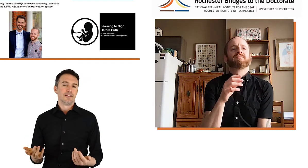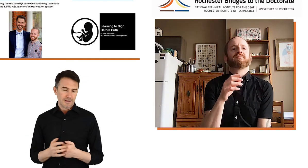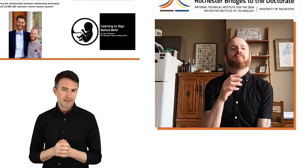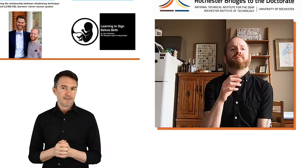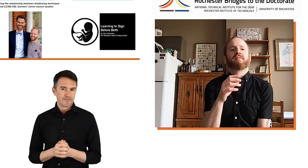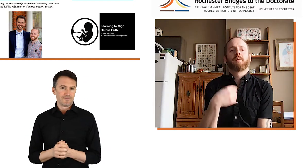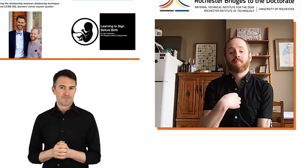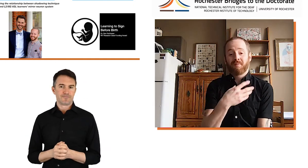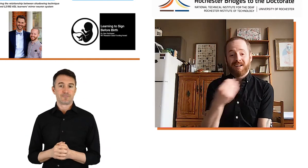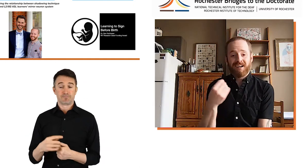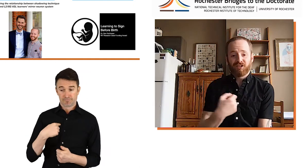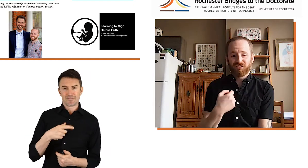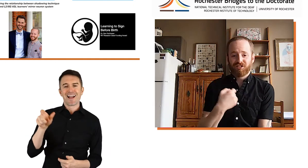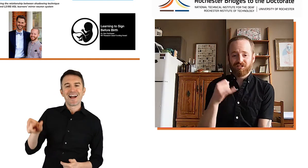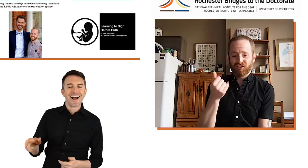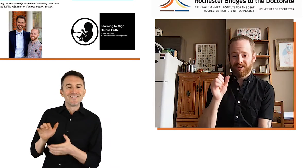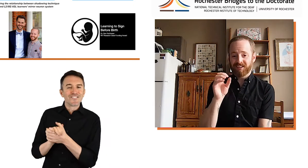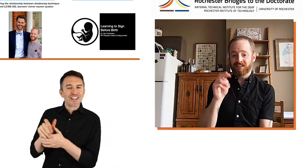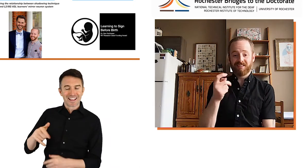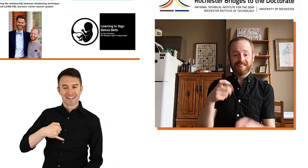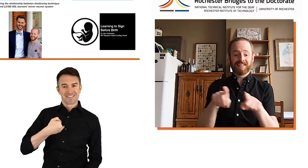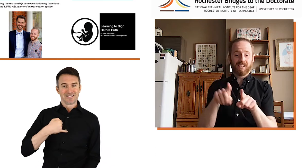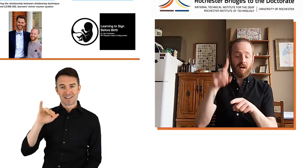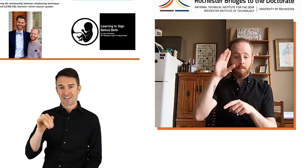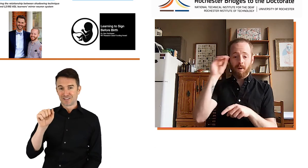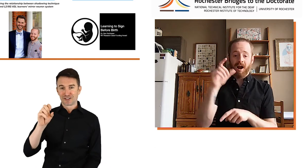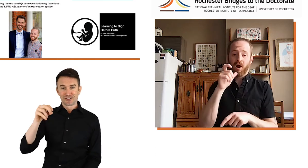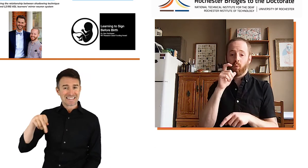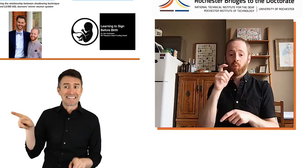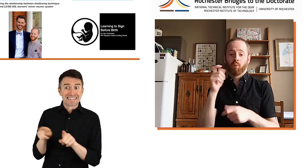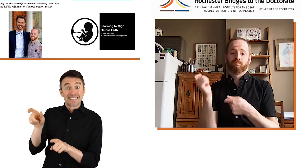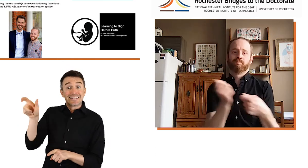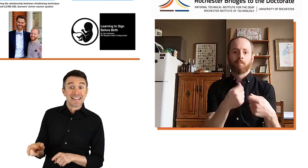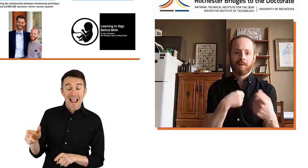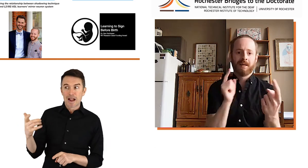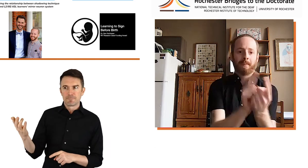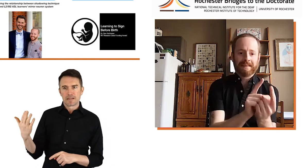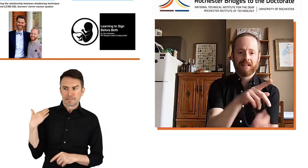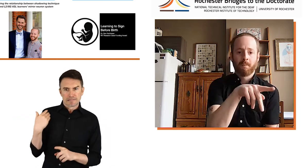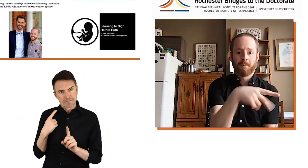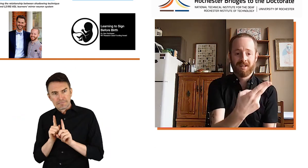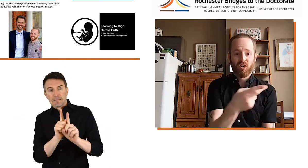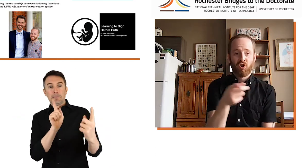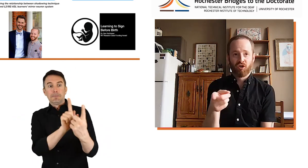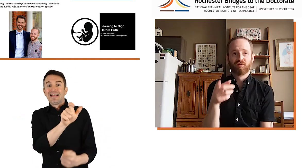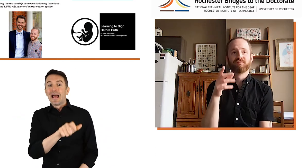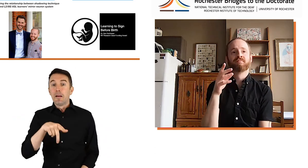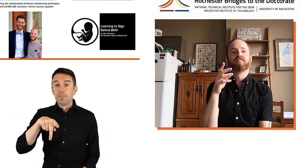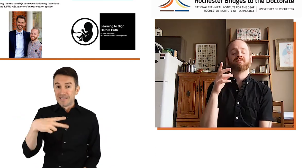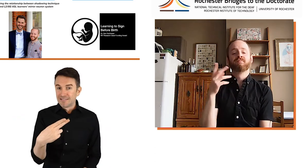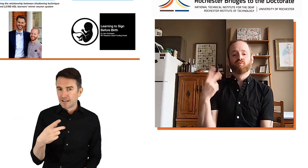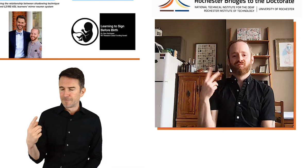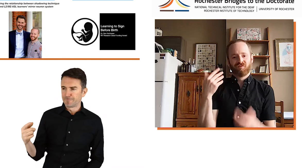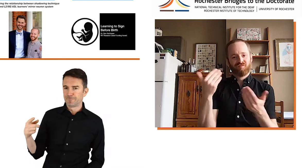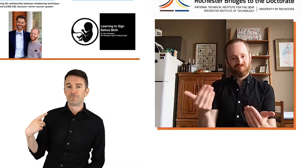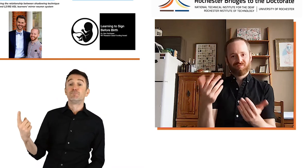in the future, Jason and I, of course, Jason, the same person who pulled me in and introduced